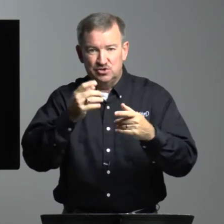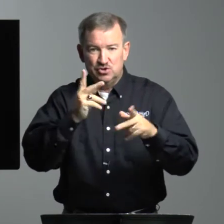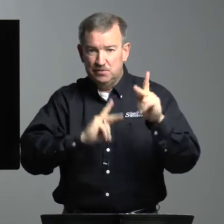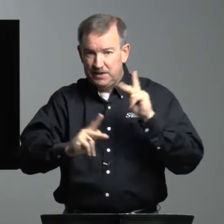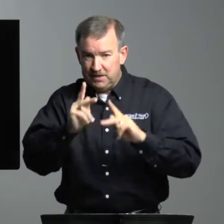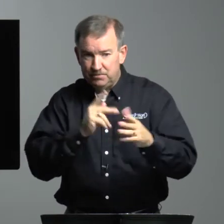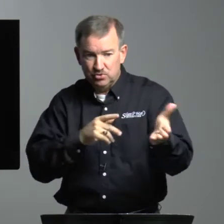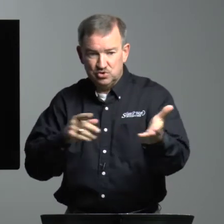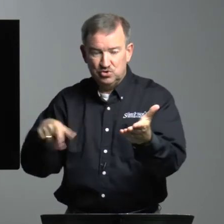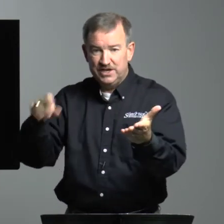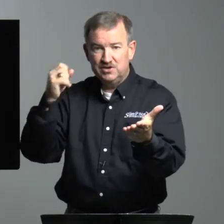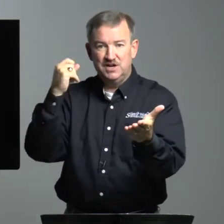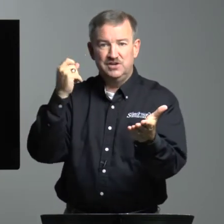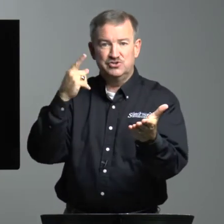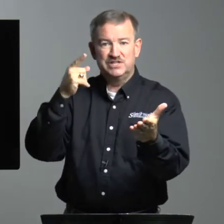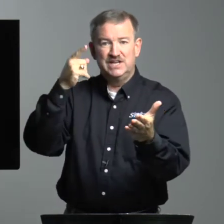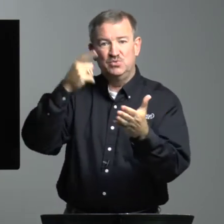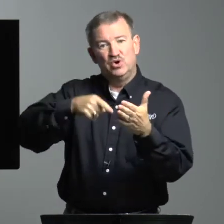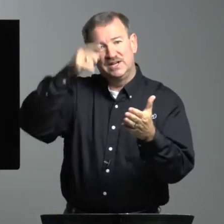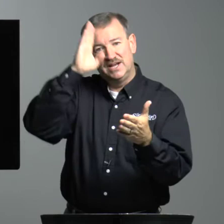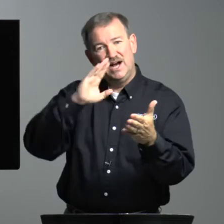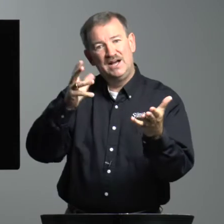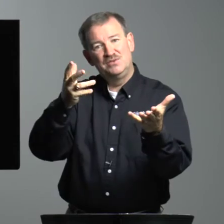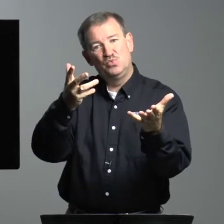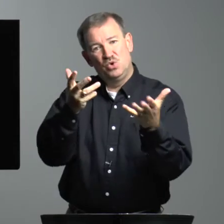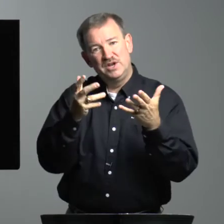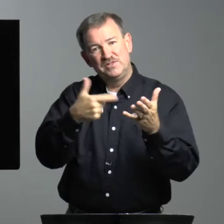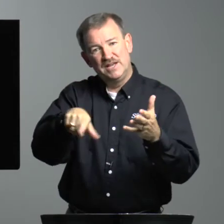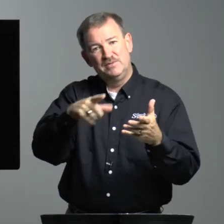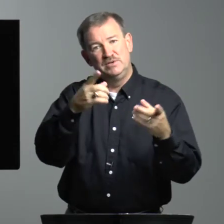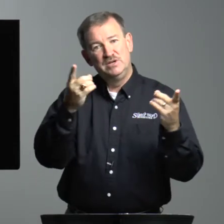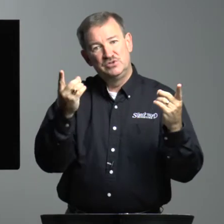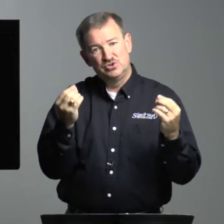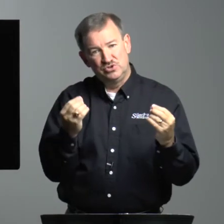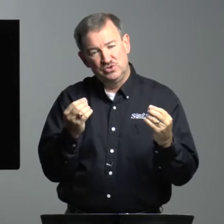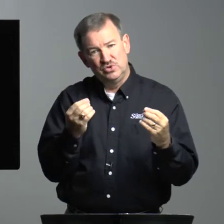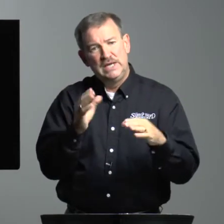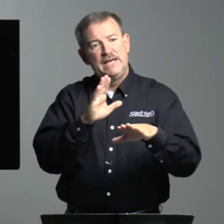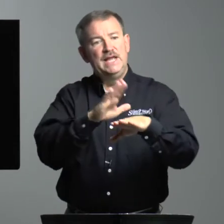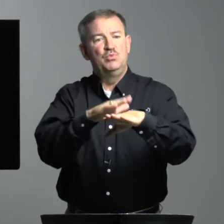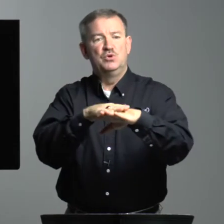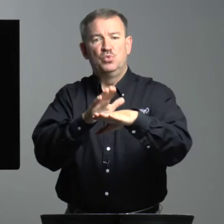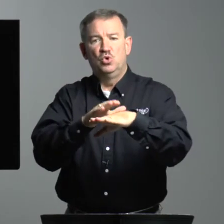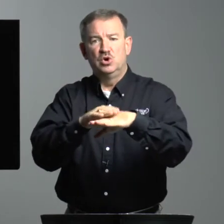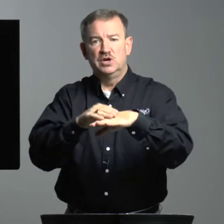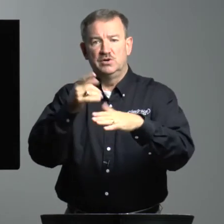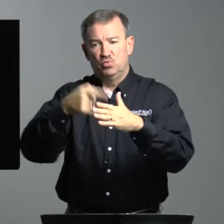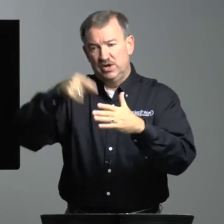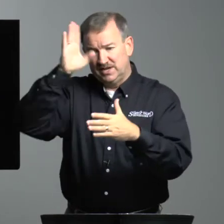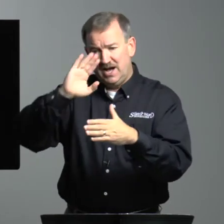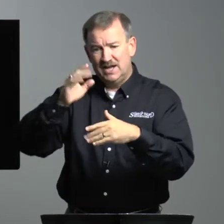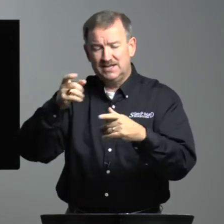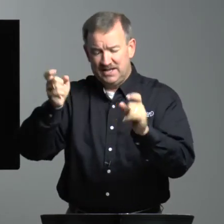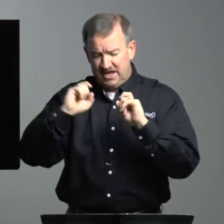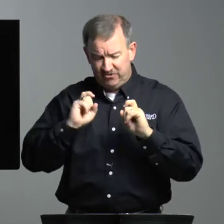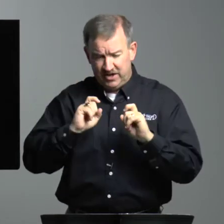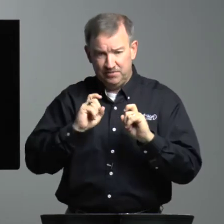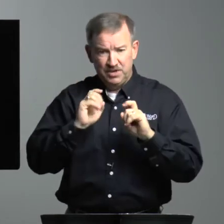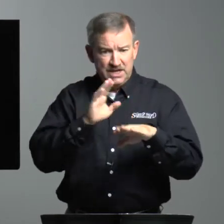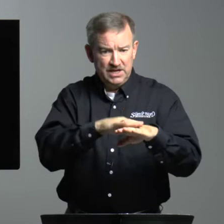to the people so they could understand what God wanted them to do. He would warn what God gave him. He